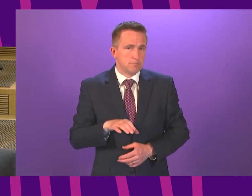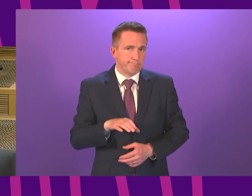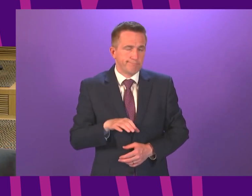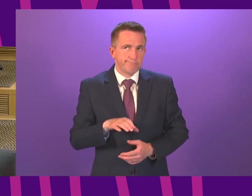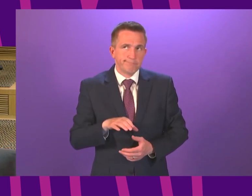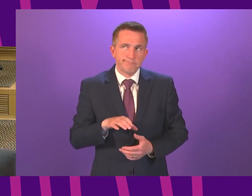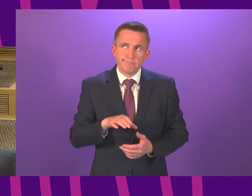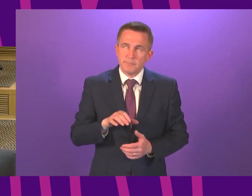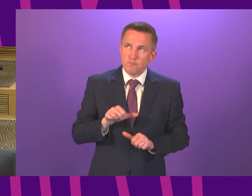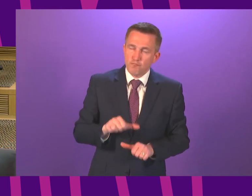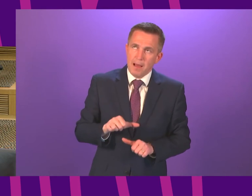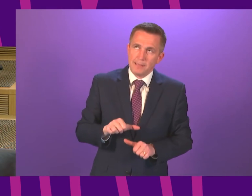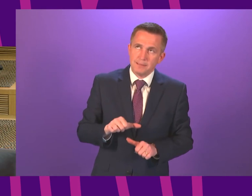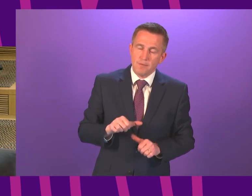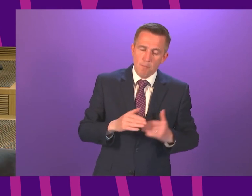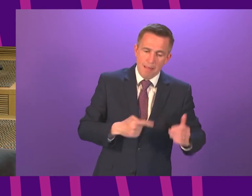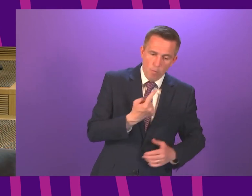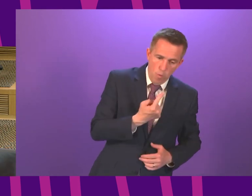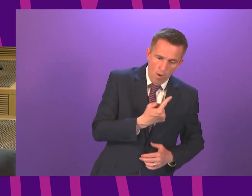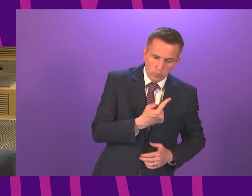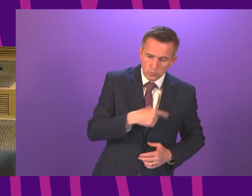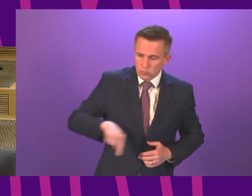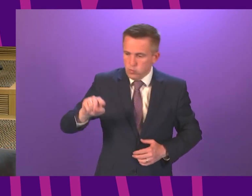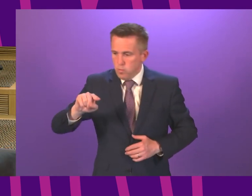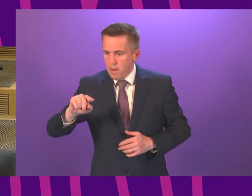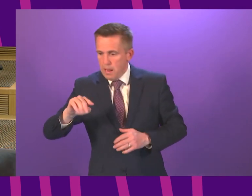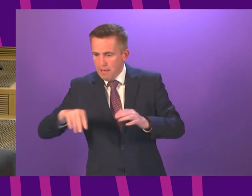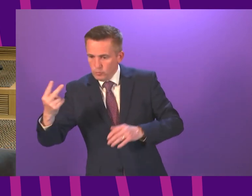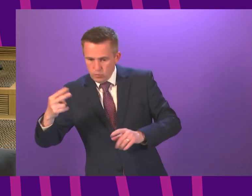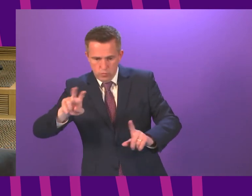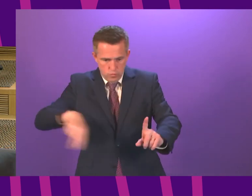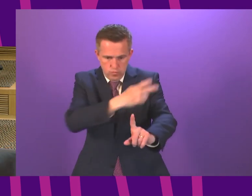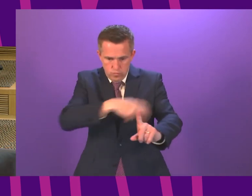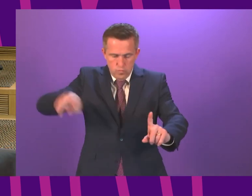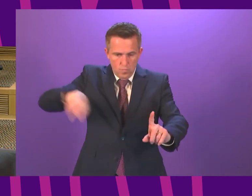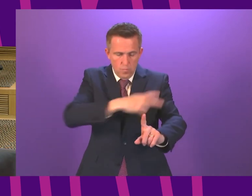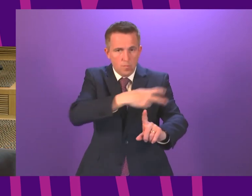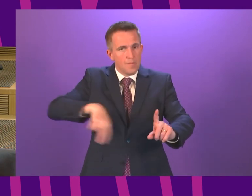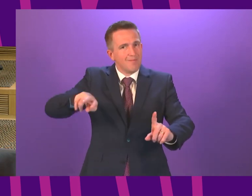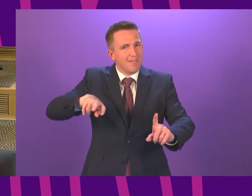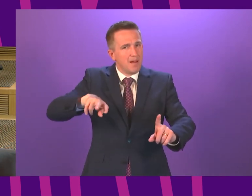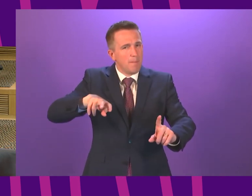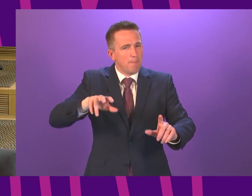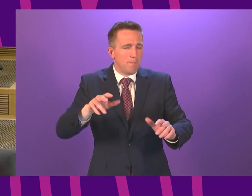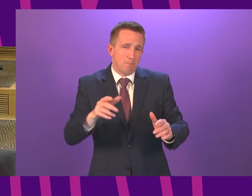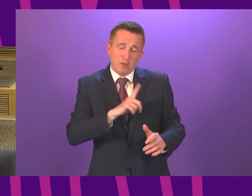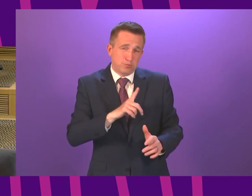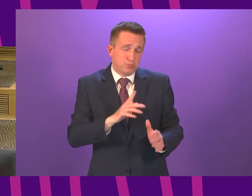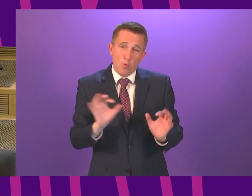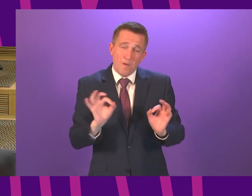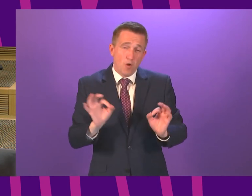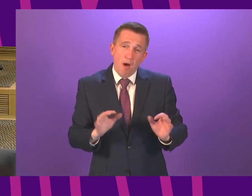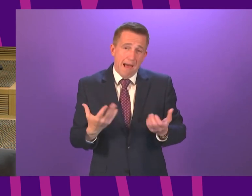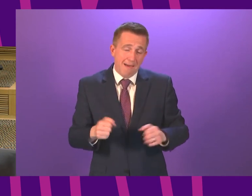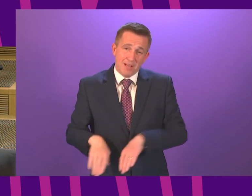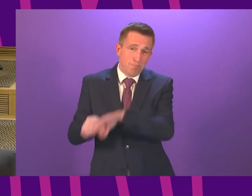going from Level 1 to Level 2 areas and back again but that is because we are not taking a one-size-fits-all approach if I was to